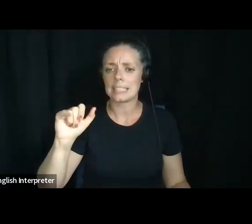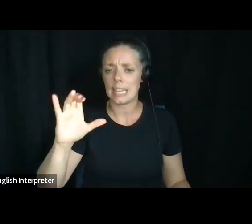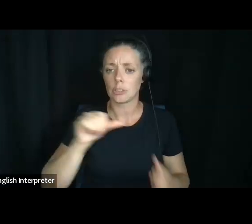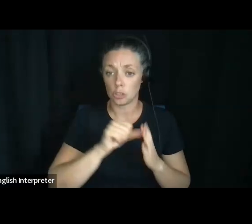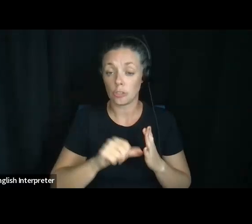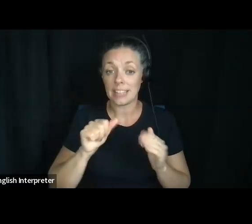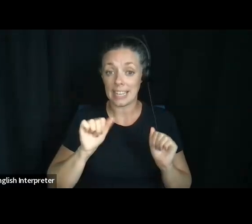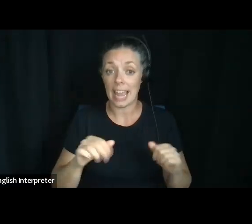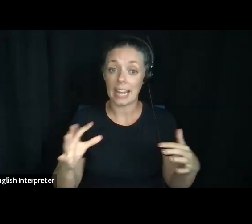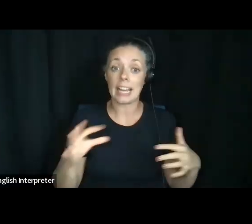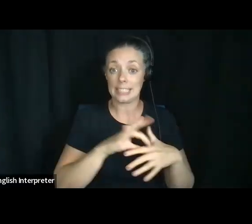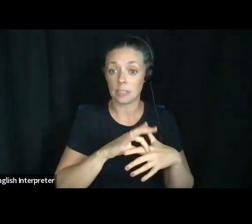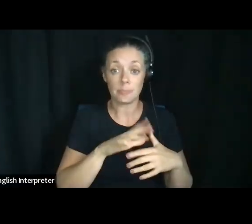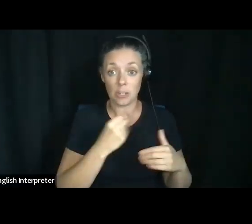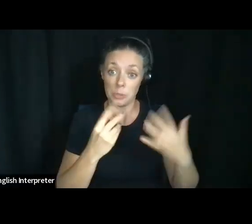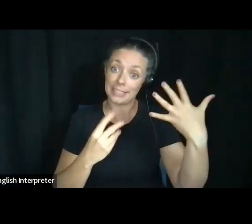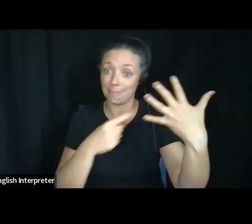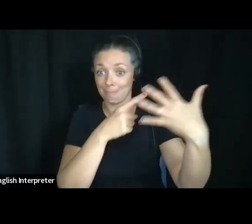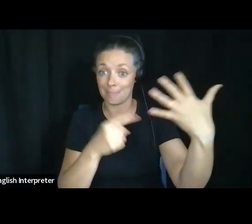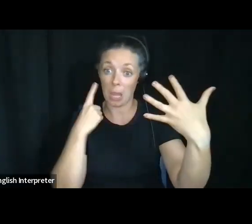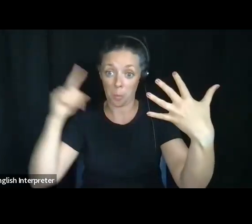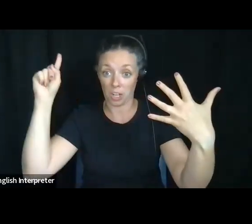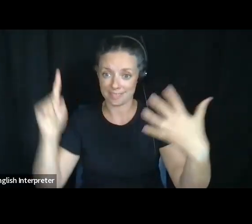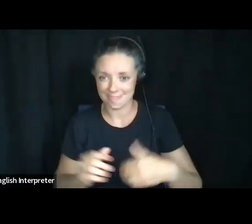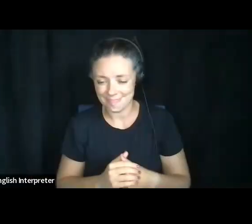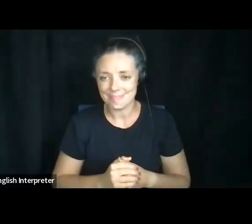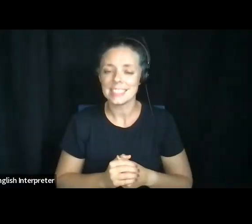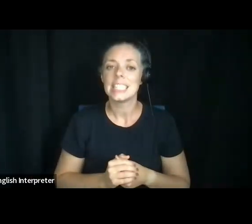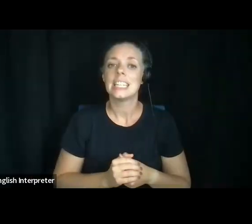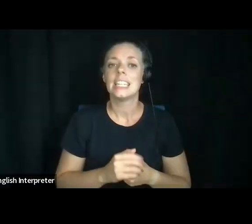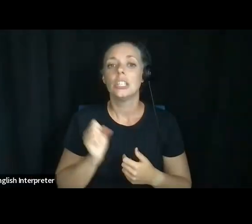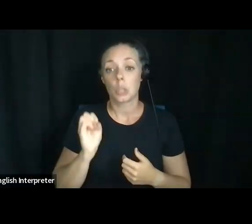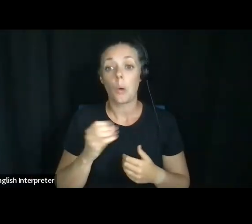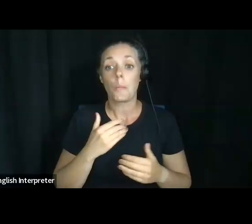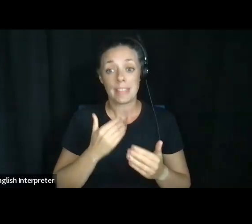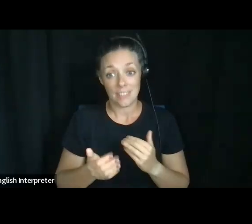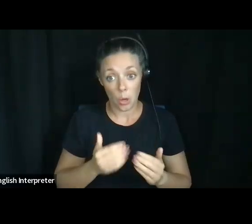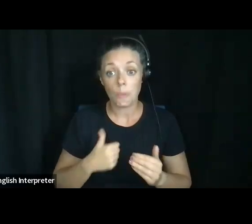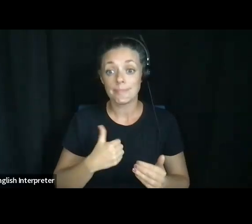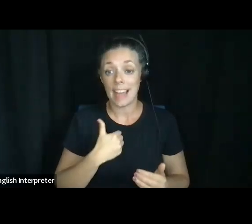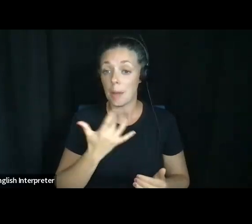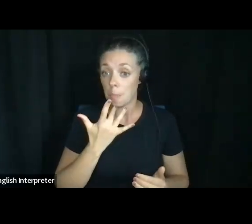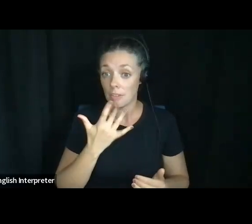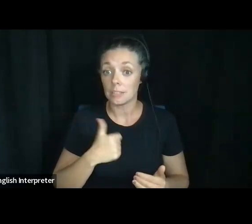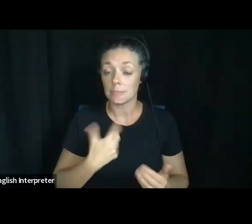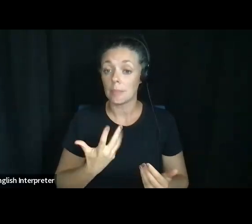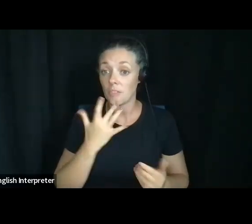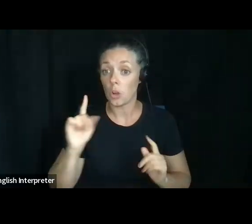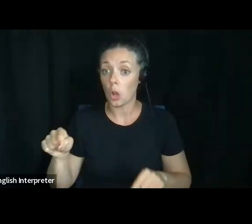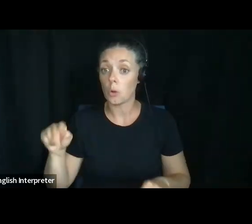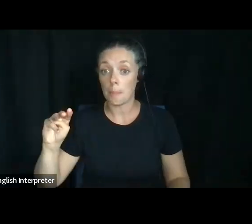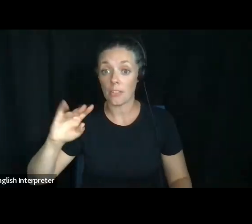finger and it is reattached. Um, so even though I had a preference to go to Martha Jefferson, um,